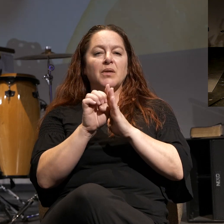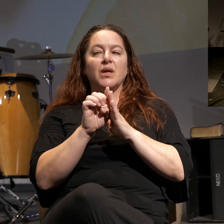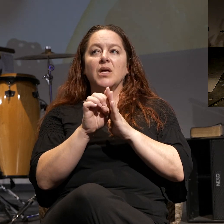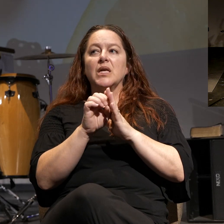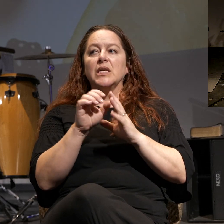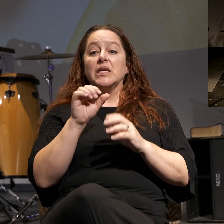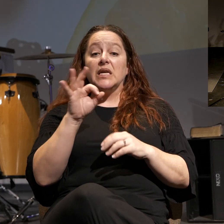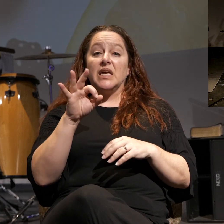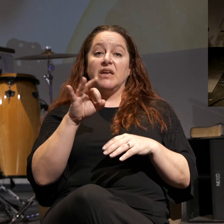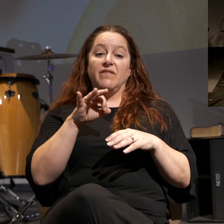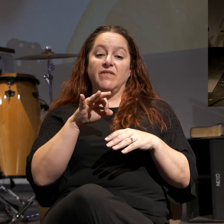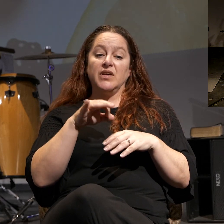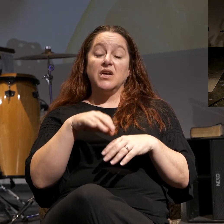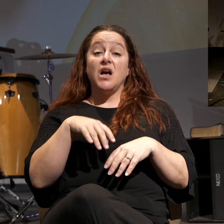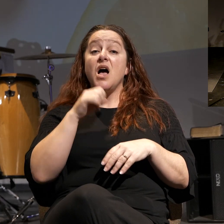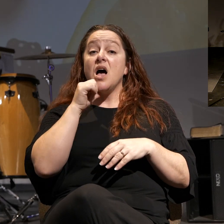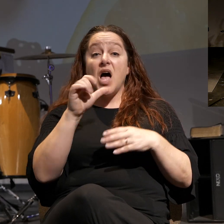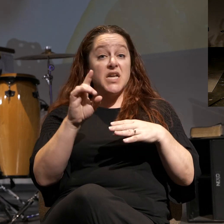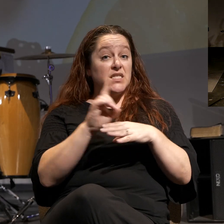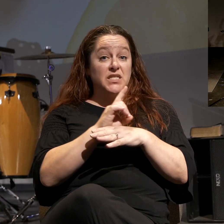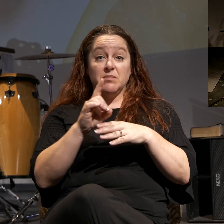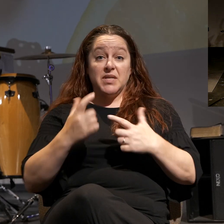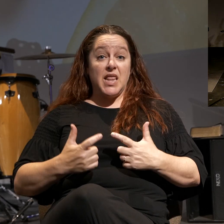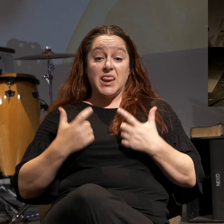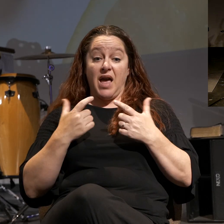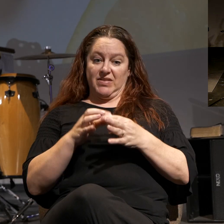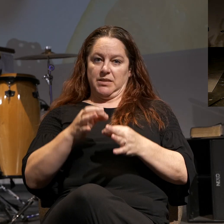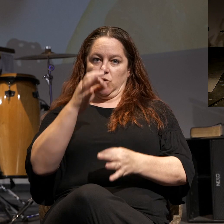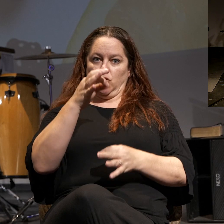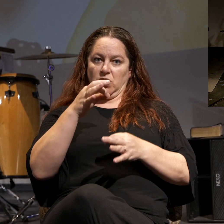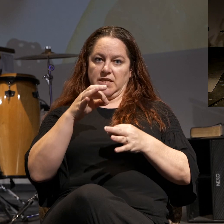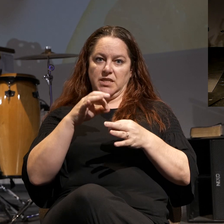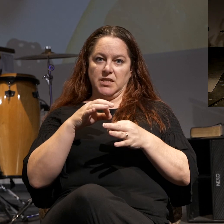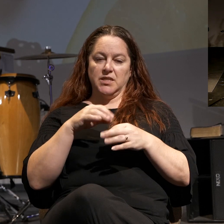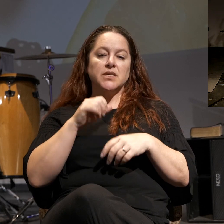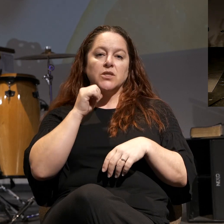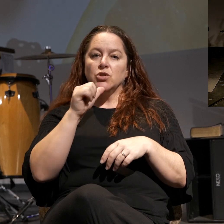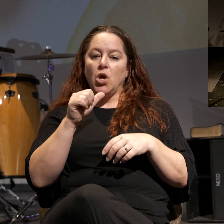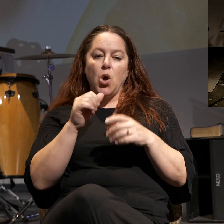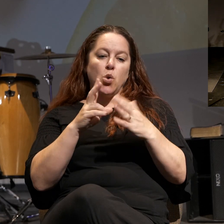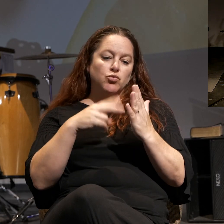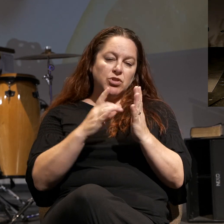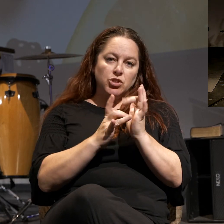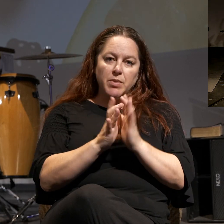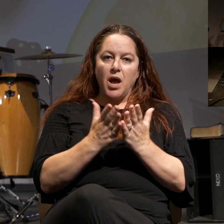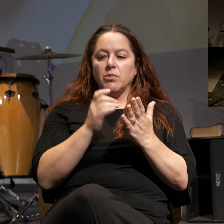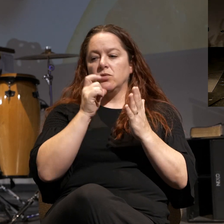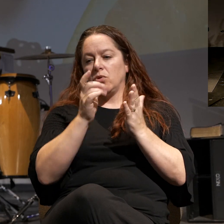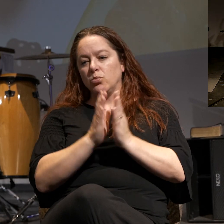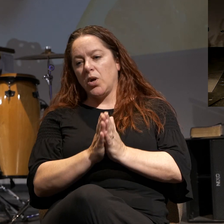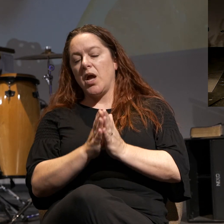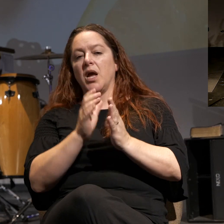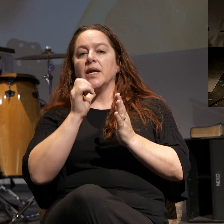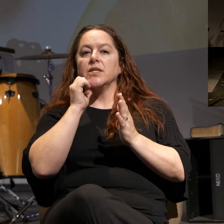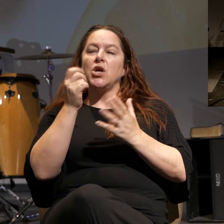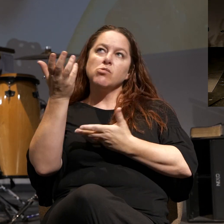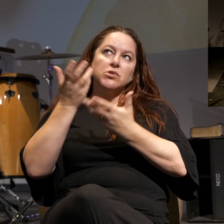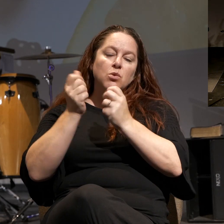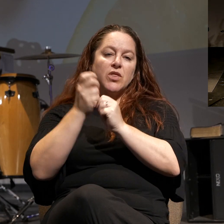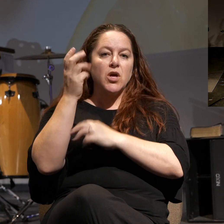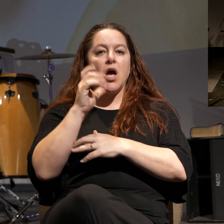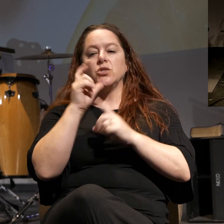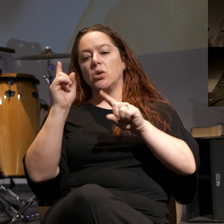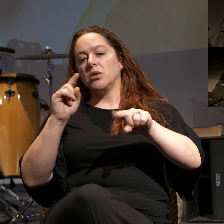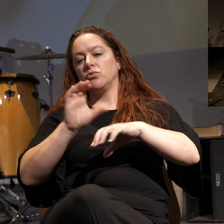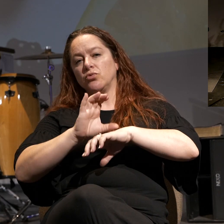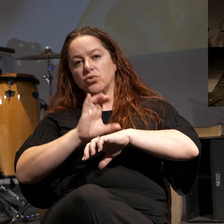if you sow an undisciplined life spiritually, what I mean by that is you don't practice the spiritual disciplines. You don't read your Bible. You don't pray. You don't engage with God. You don't come